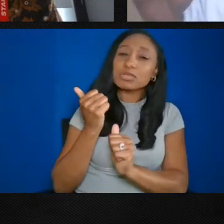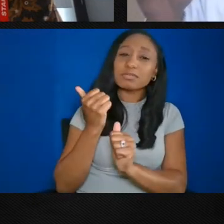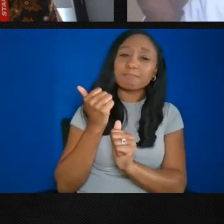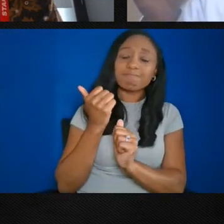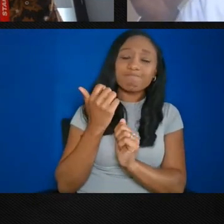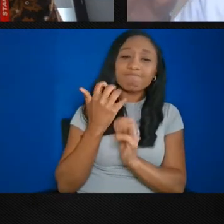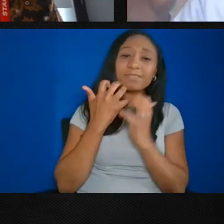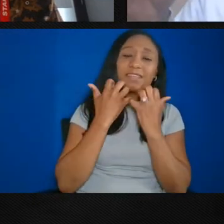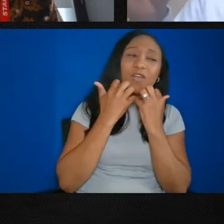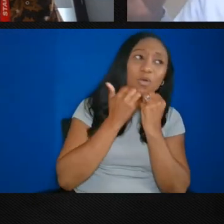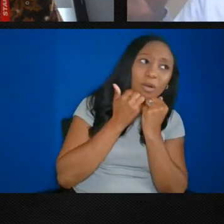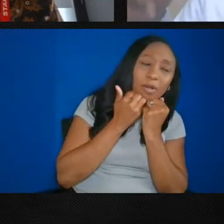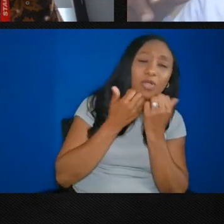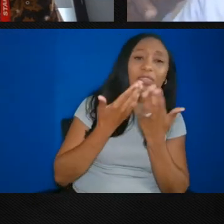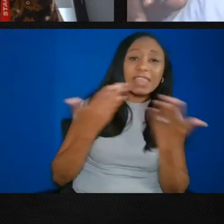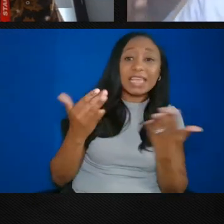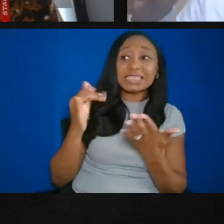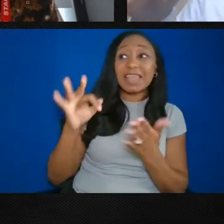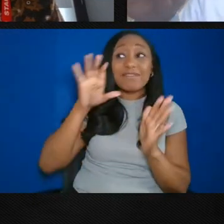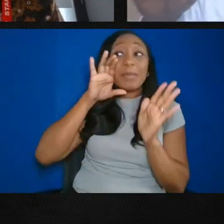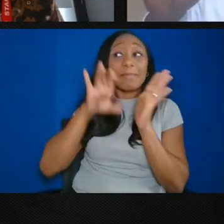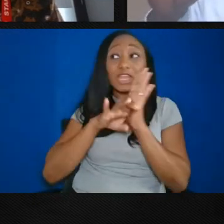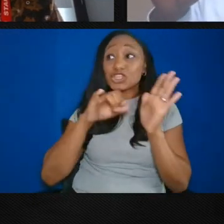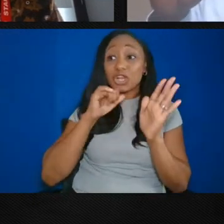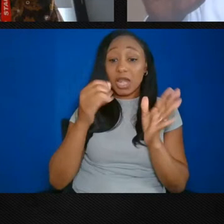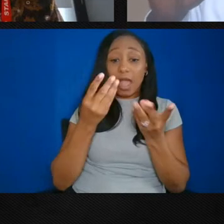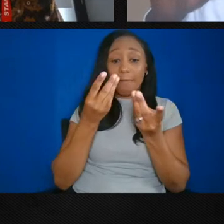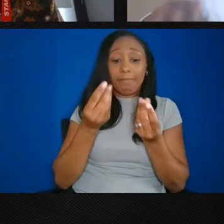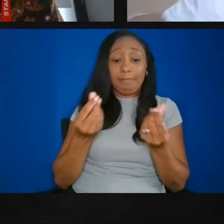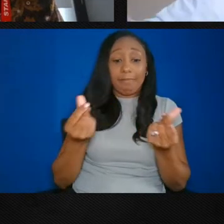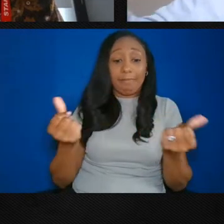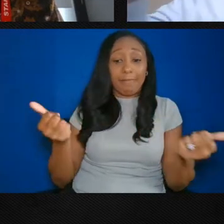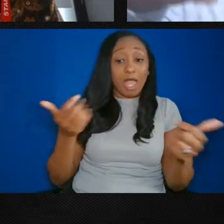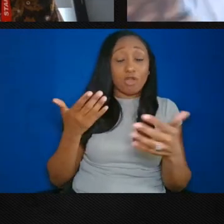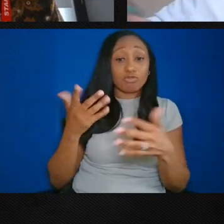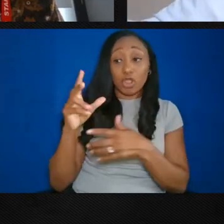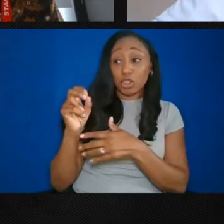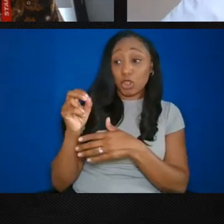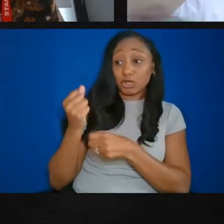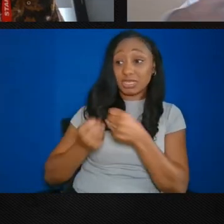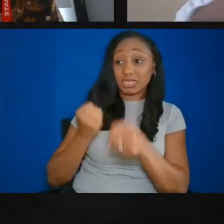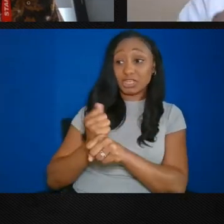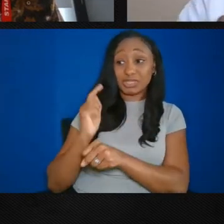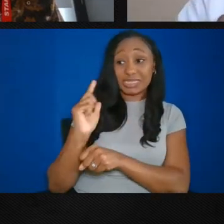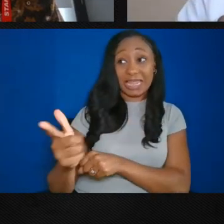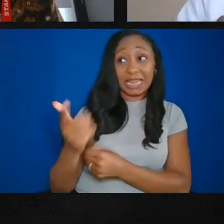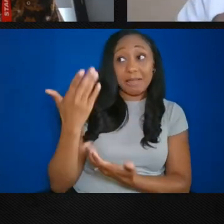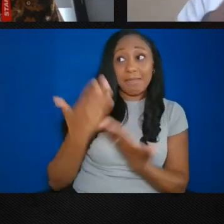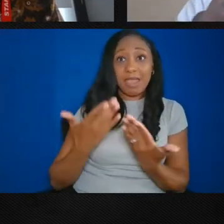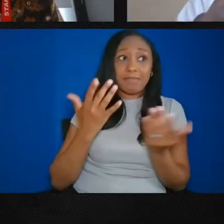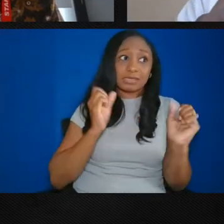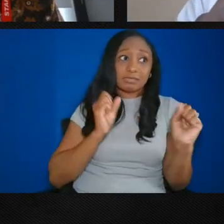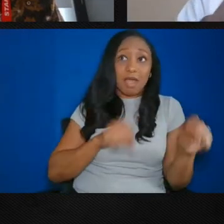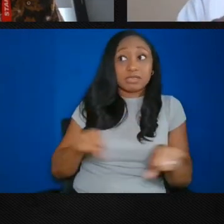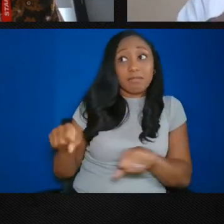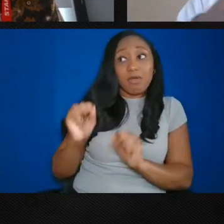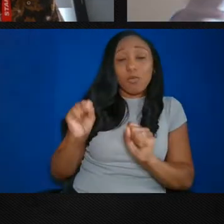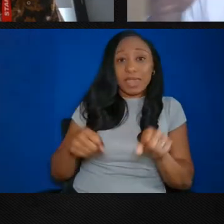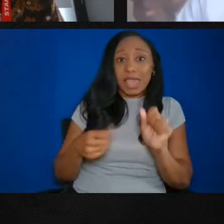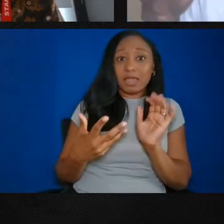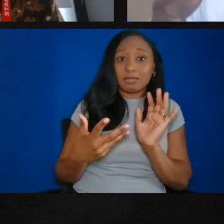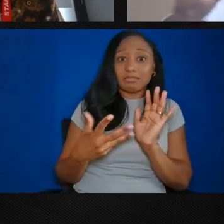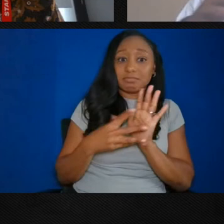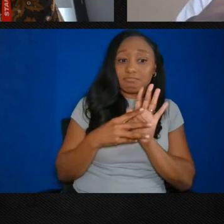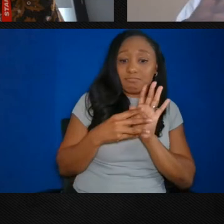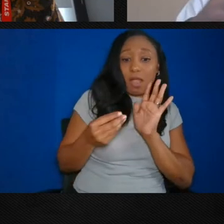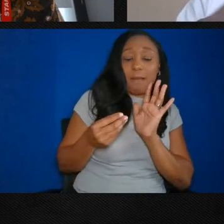if the photos didn't melt after 30 years, they thought that now we could get it in the proper conservation